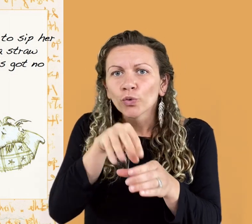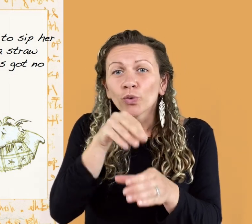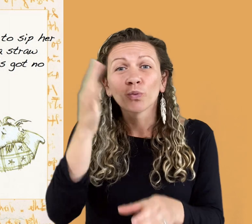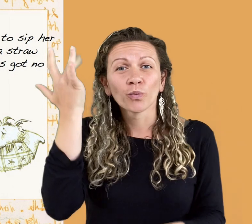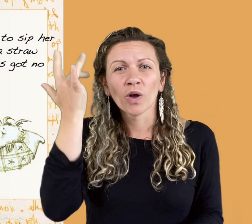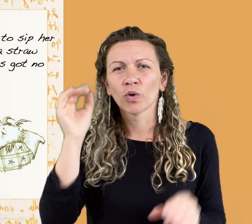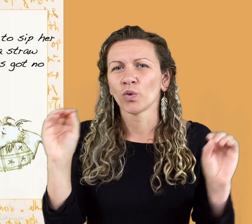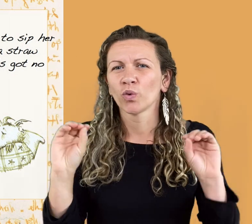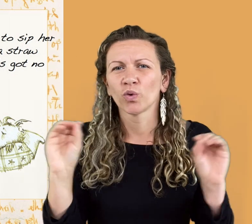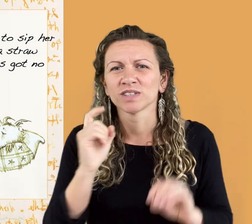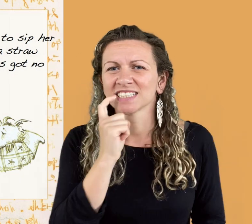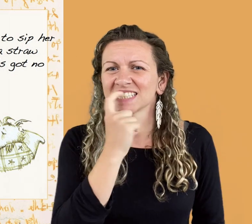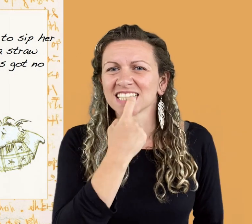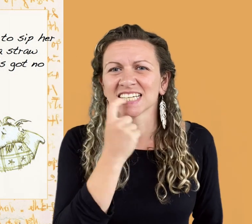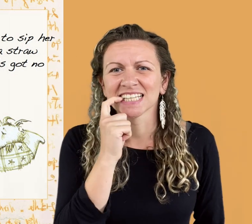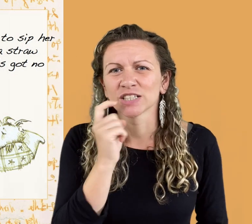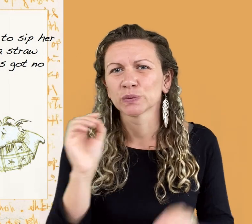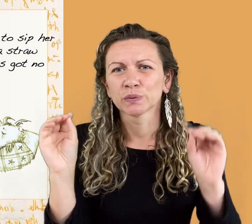because she's got no teeth.